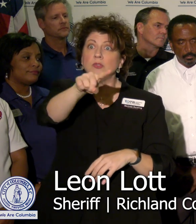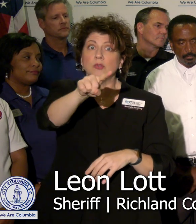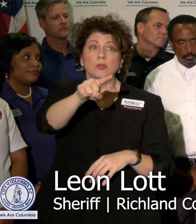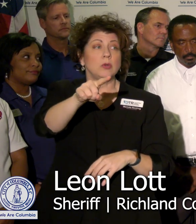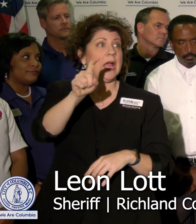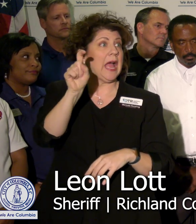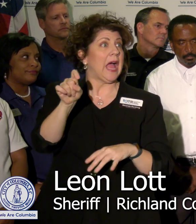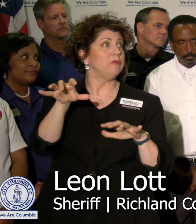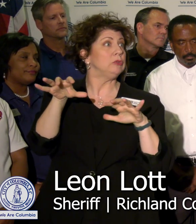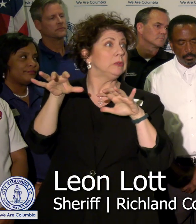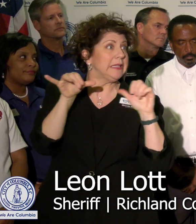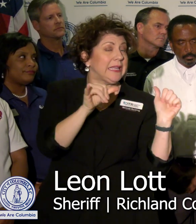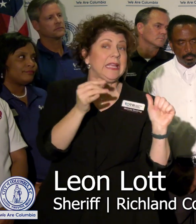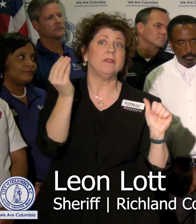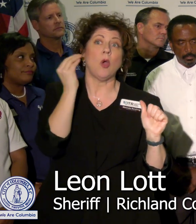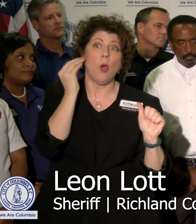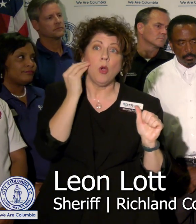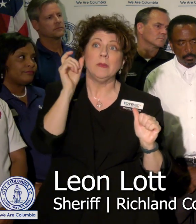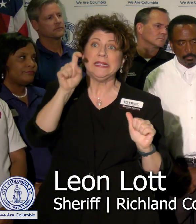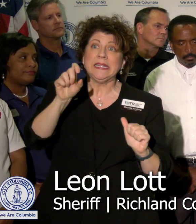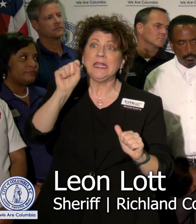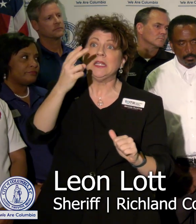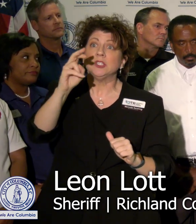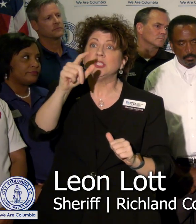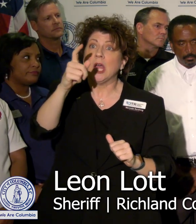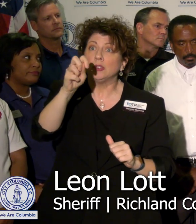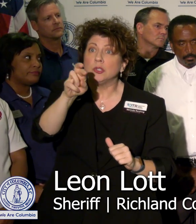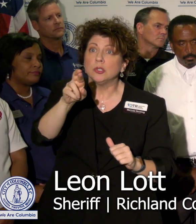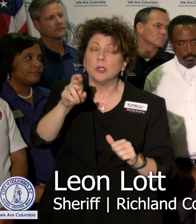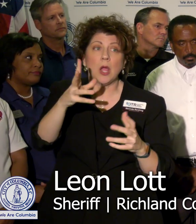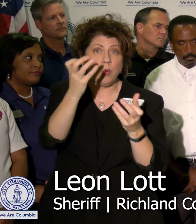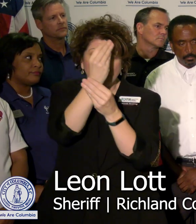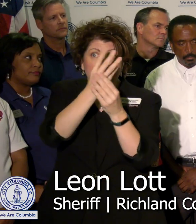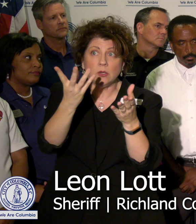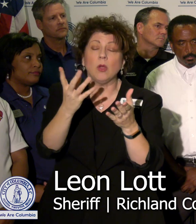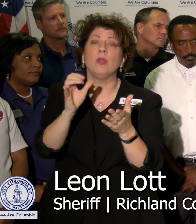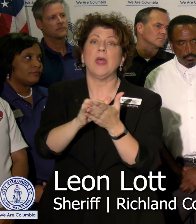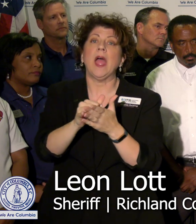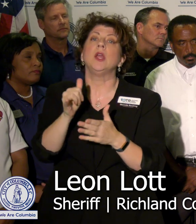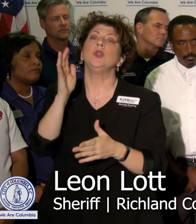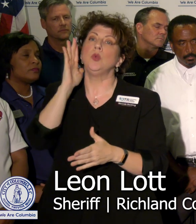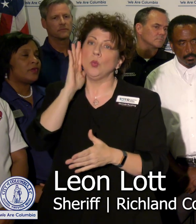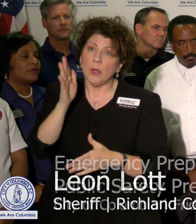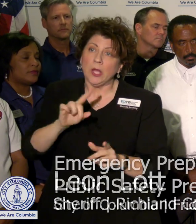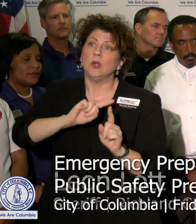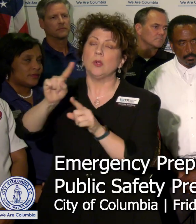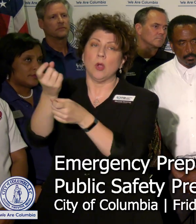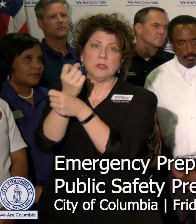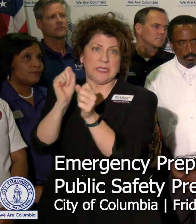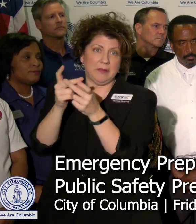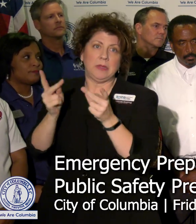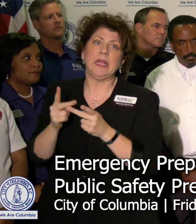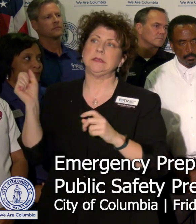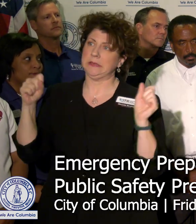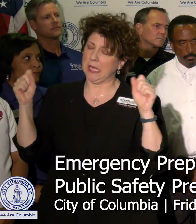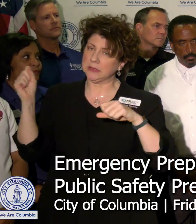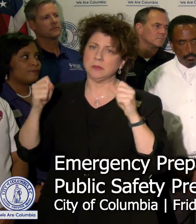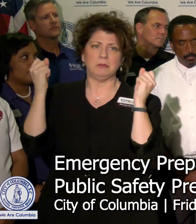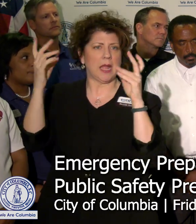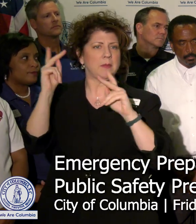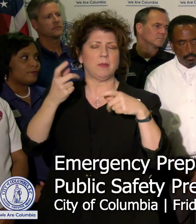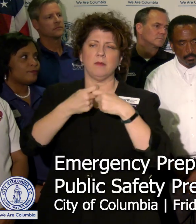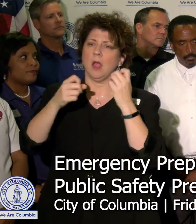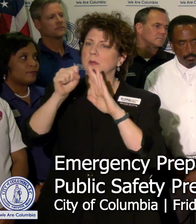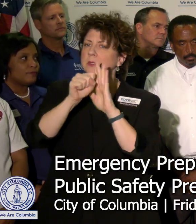have to leave their homes and go to a shelter, I want them to be assured that they're going to go to a safe environment. We've got soldiers from the South Carolina